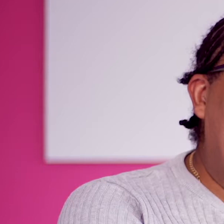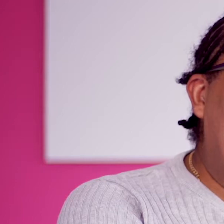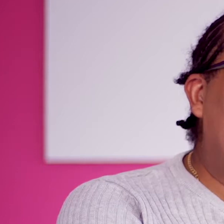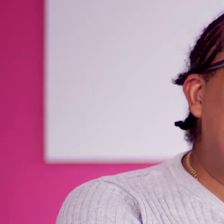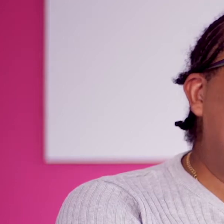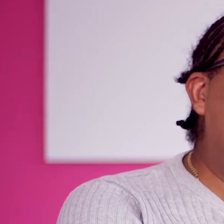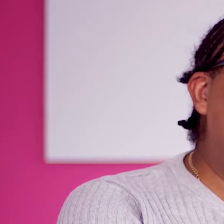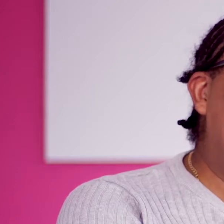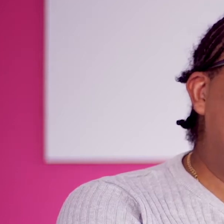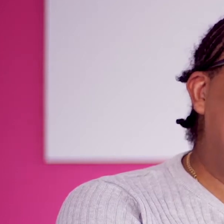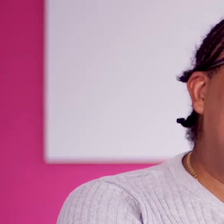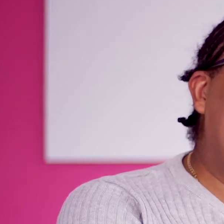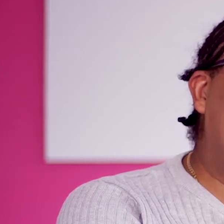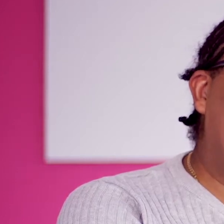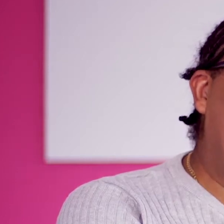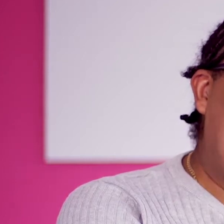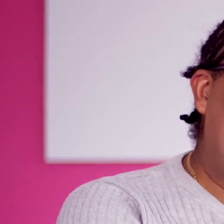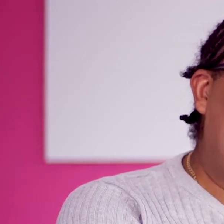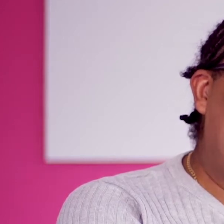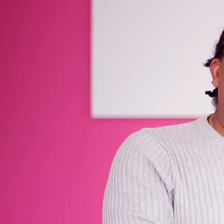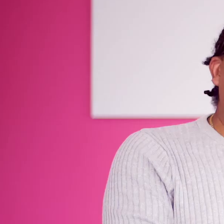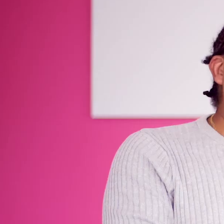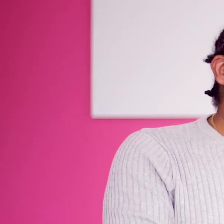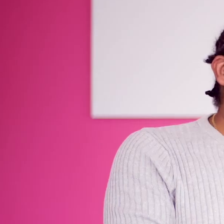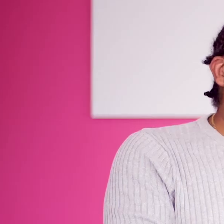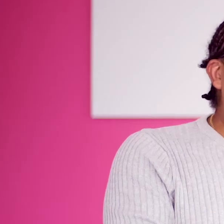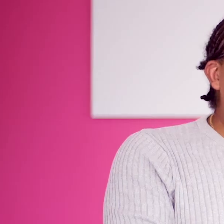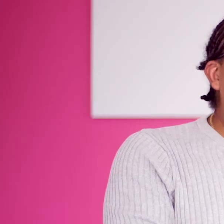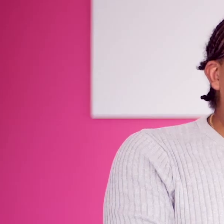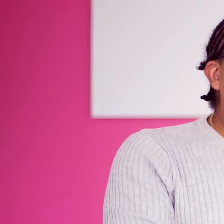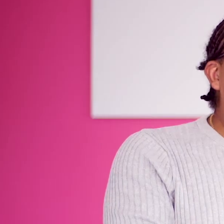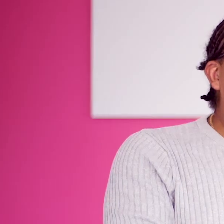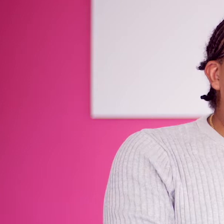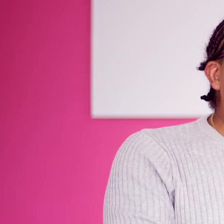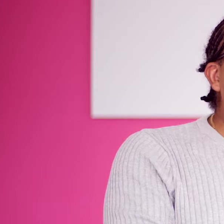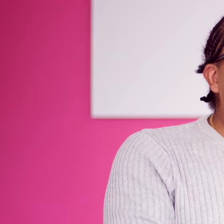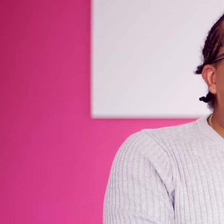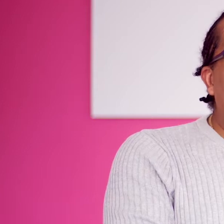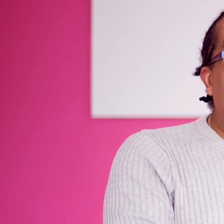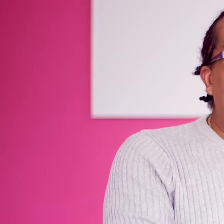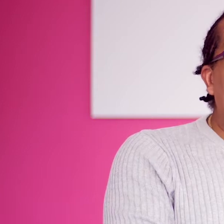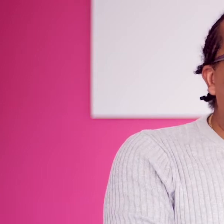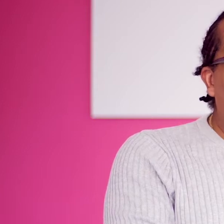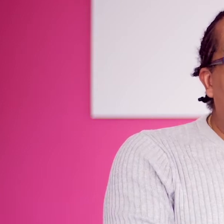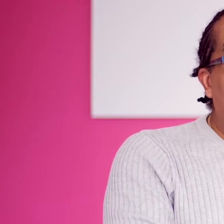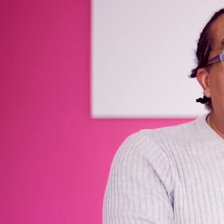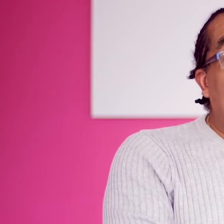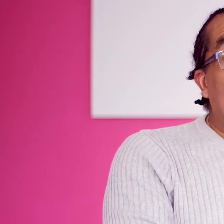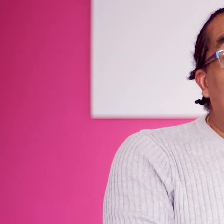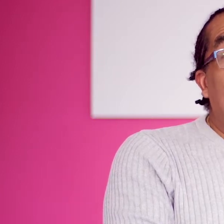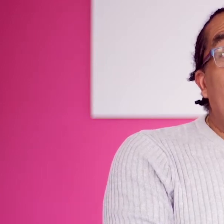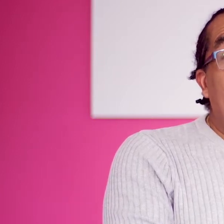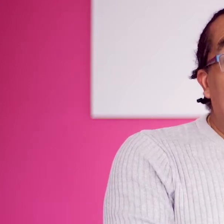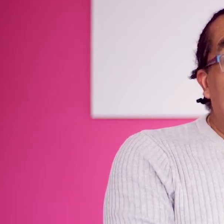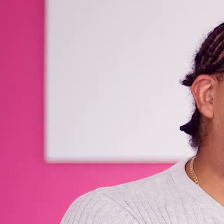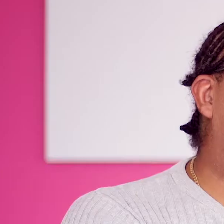so we could communicate with them in a different way. The assistance from Milton Keynes Community Foundation has